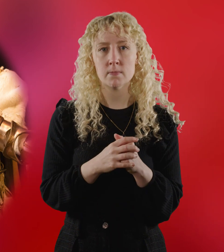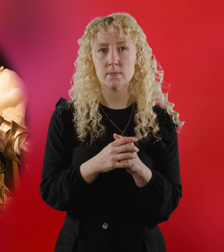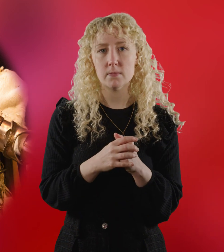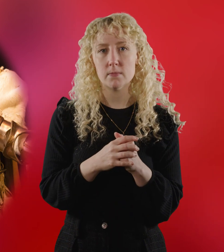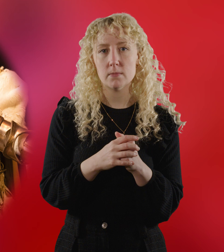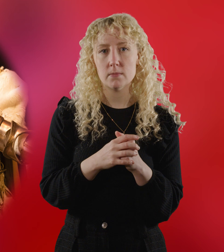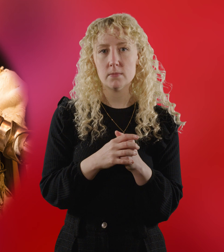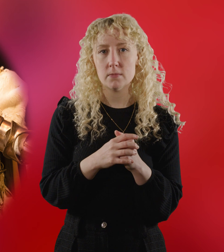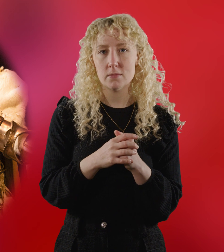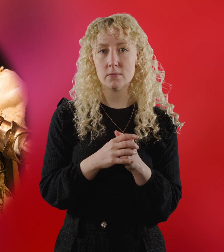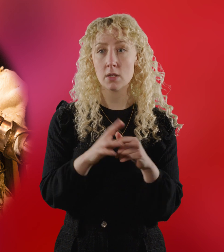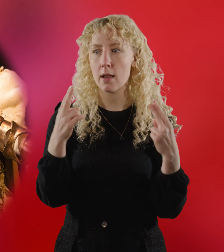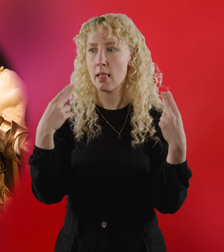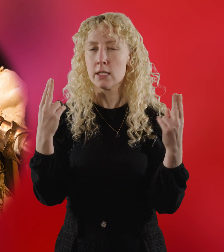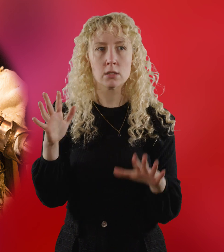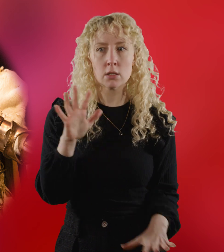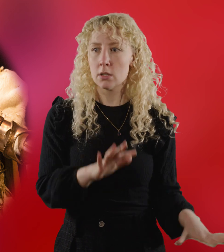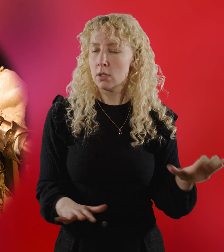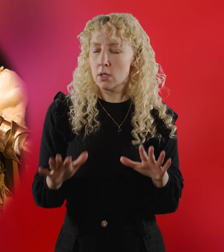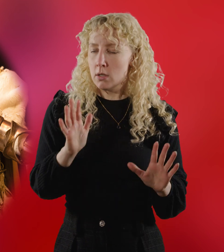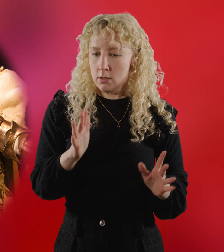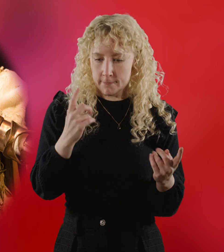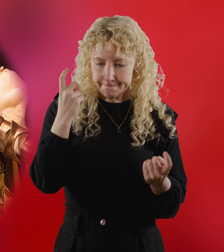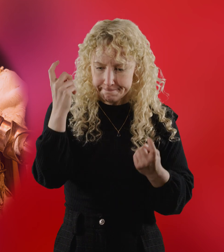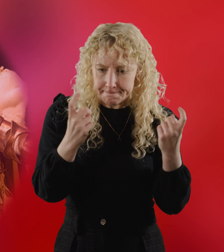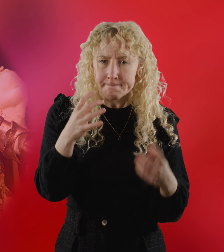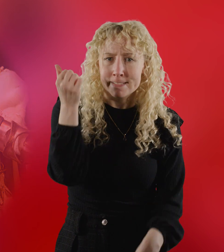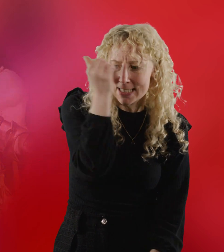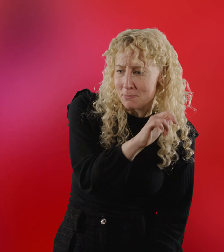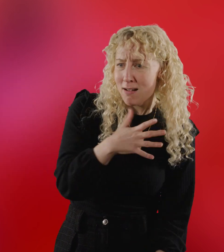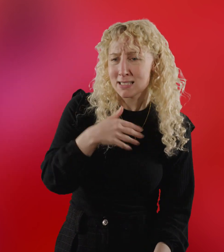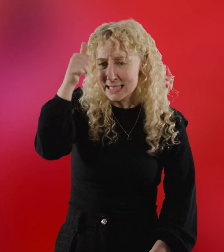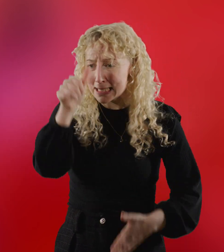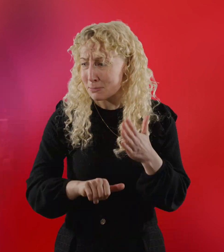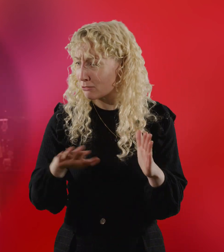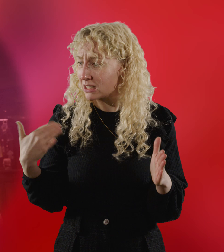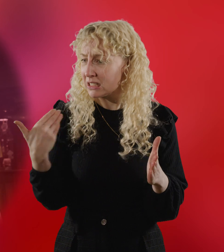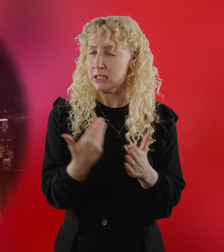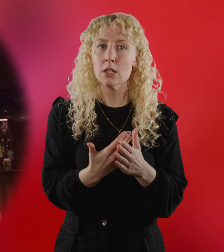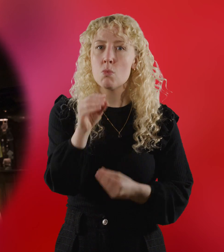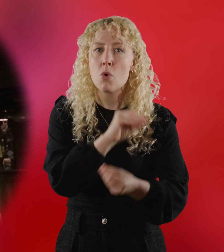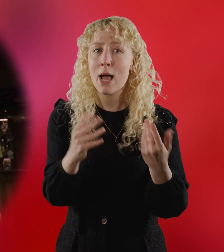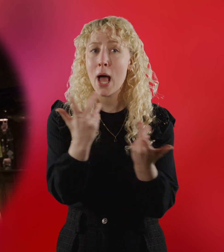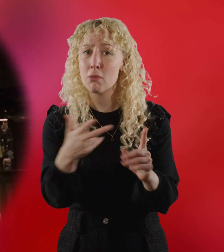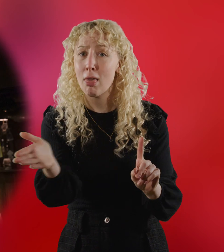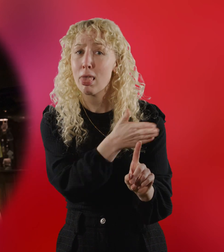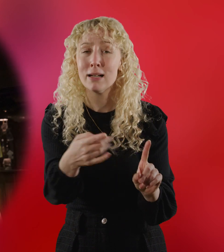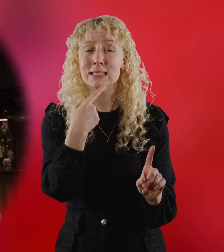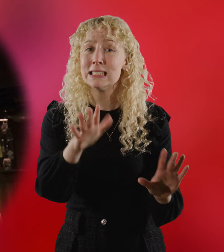heroes as English spies. Liz must use all of her wits and experience to persuade them